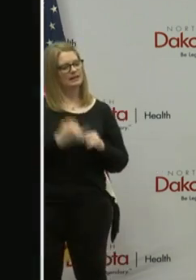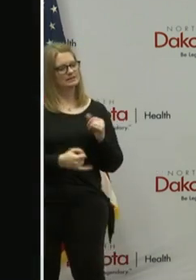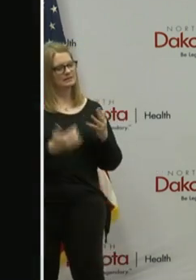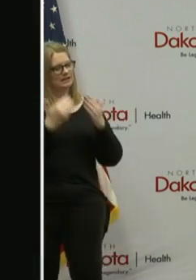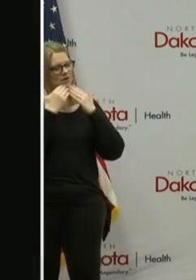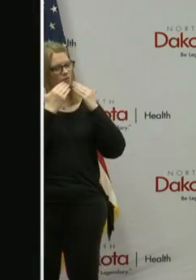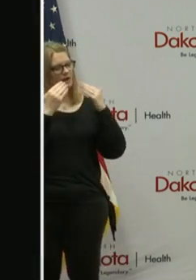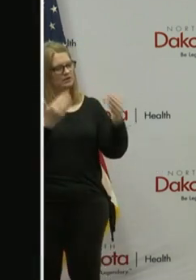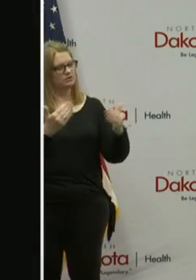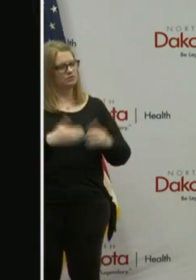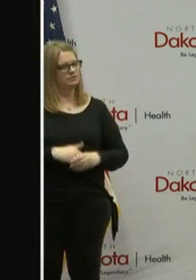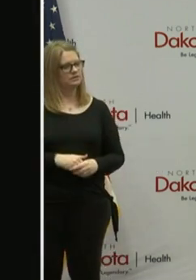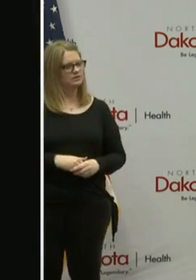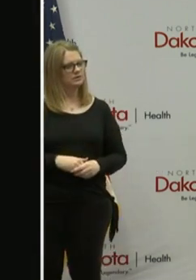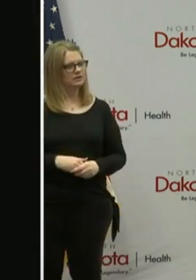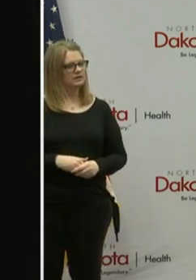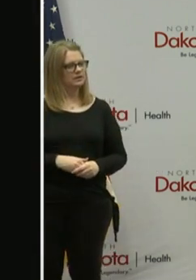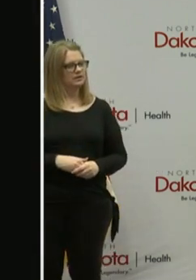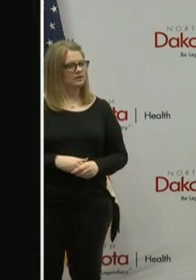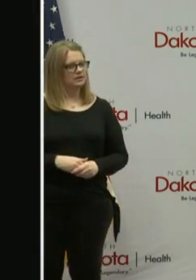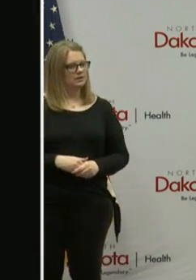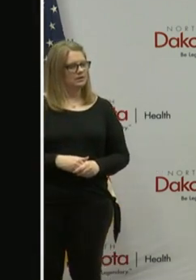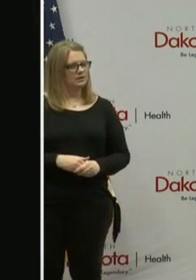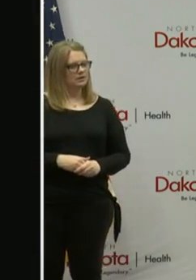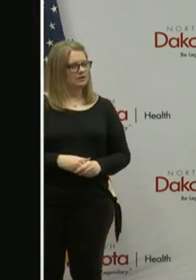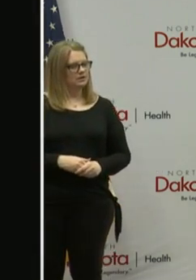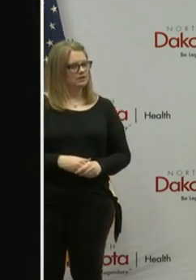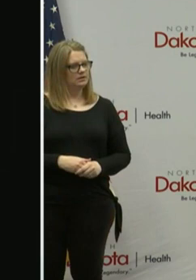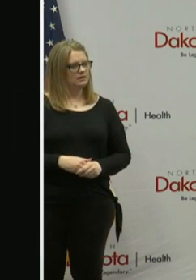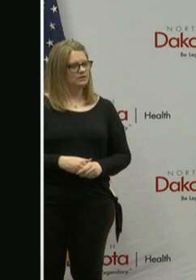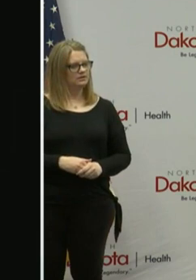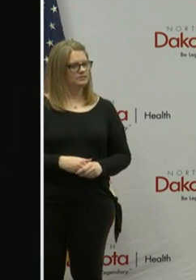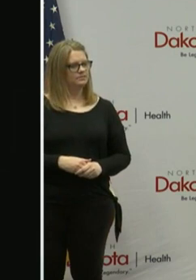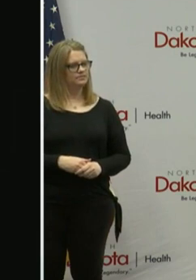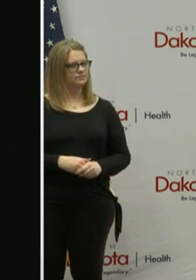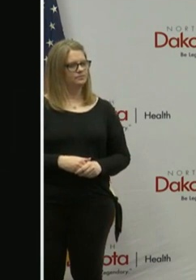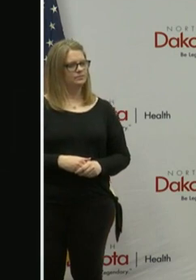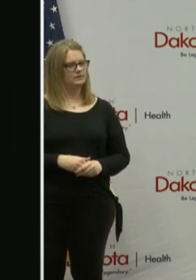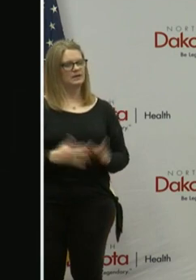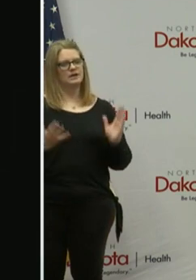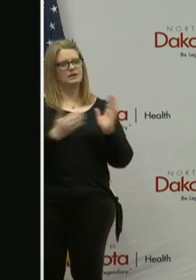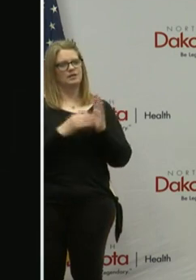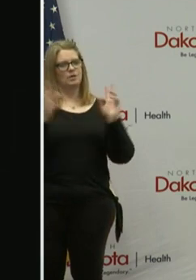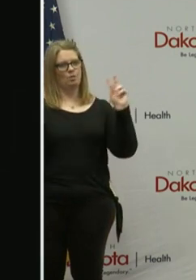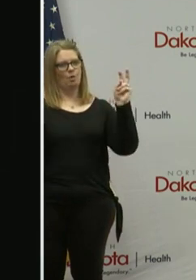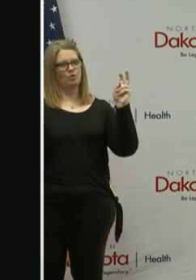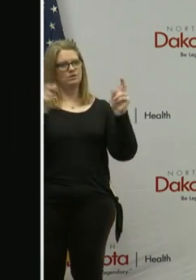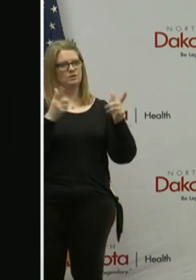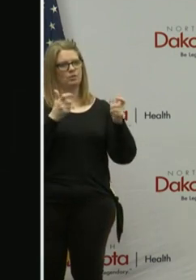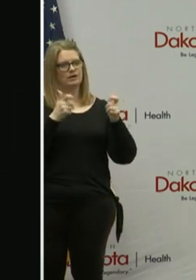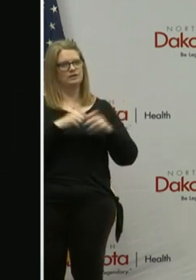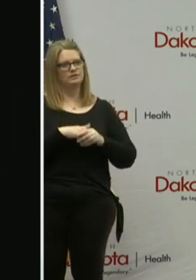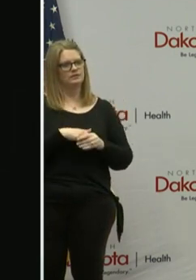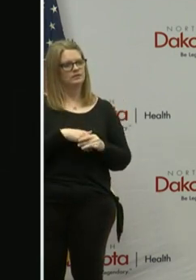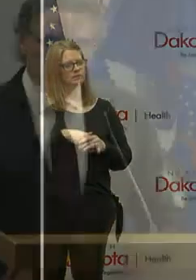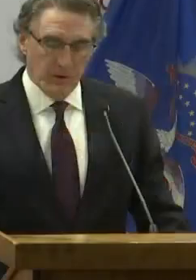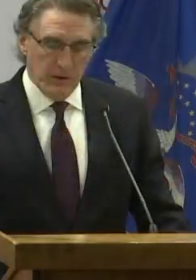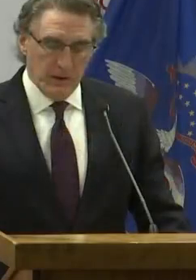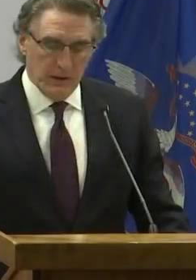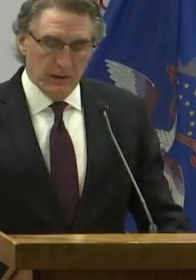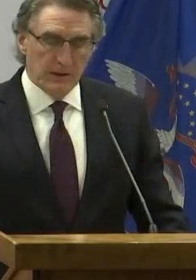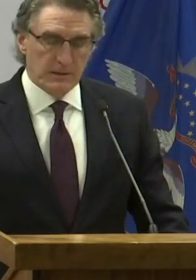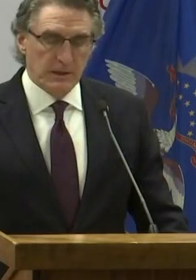before we go to Q&A, I want to say, bring another quote today, a quick one, but the quote